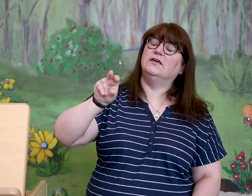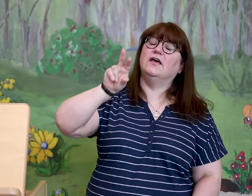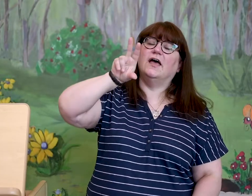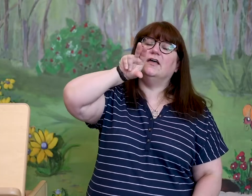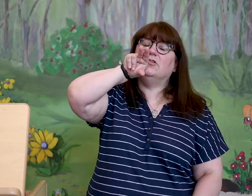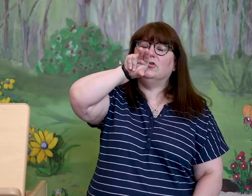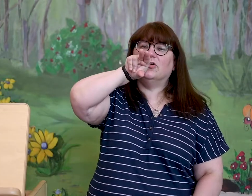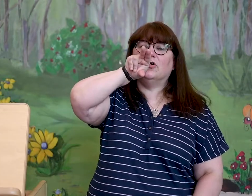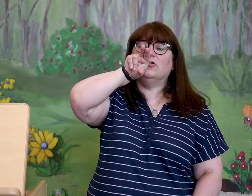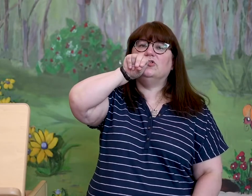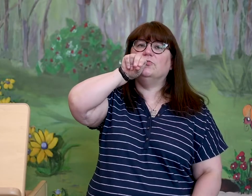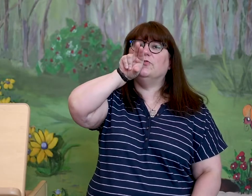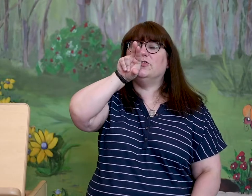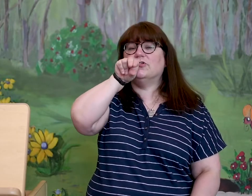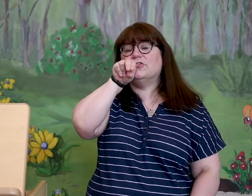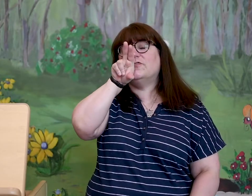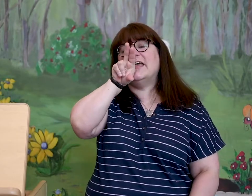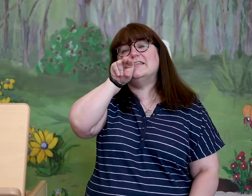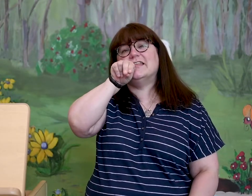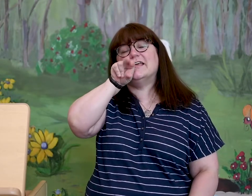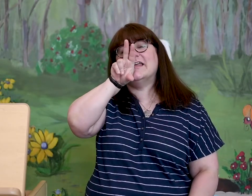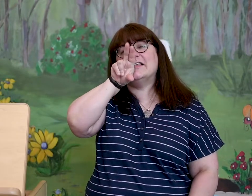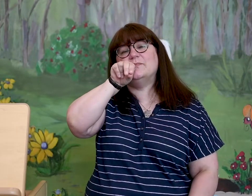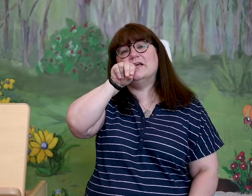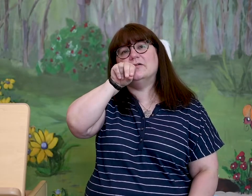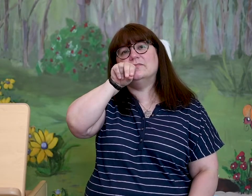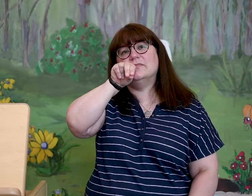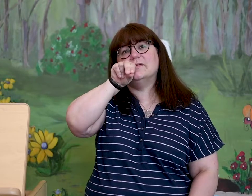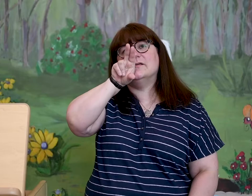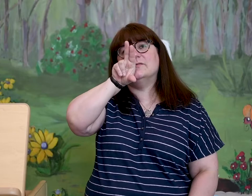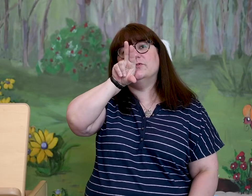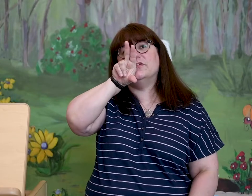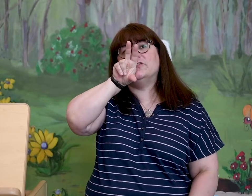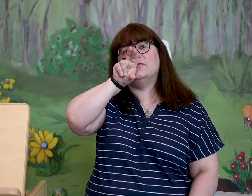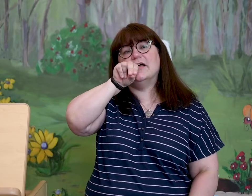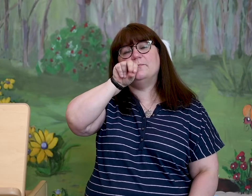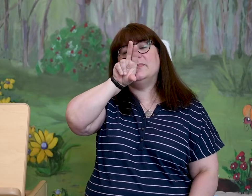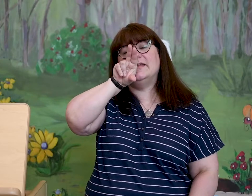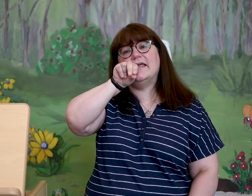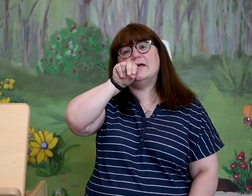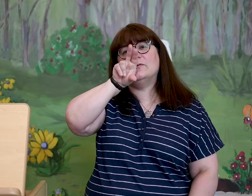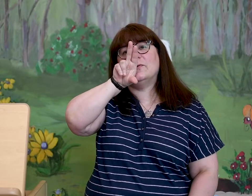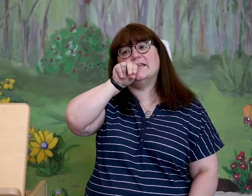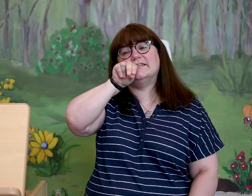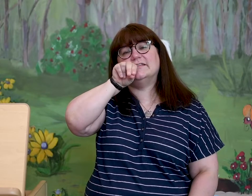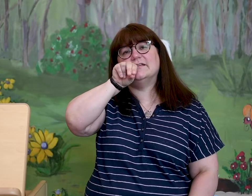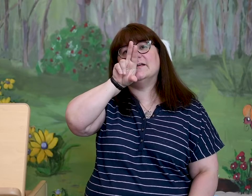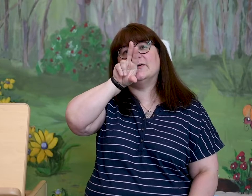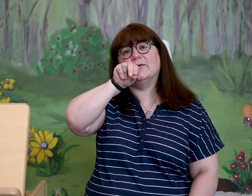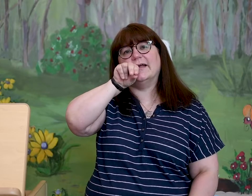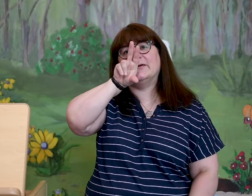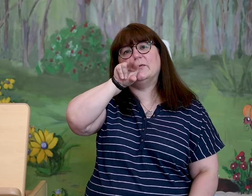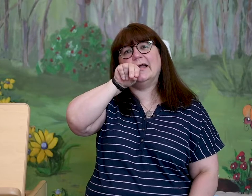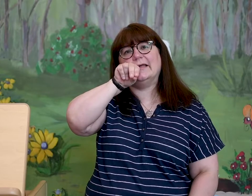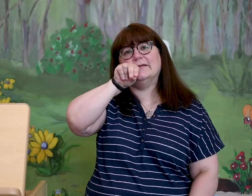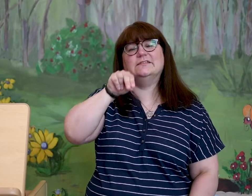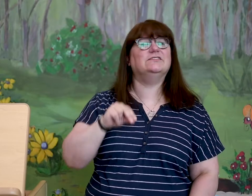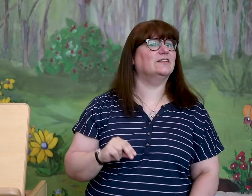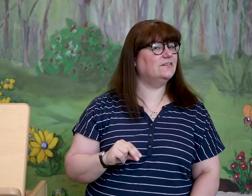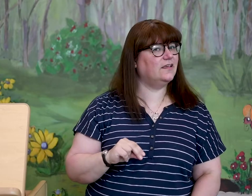and you're going to move it towards your face like a duck's bill. Move it up and down twice, quack, quack, just like